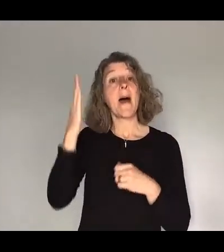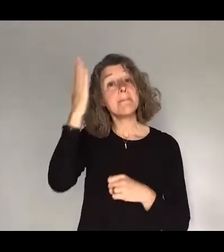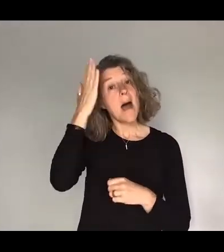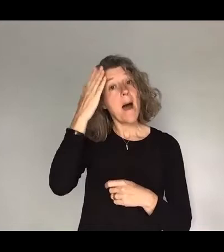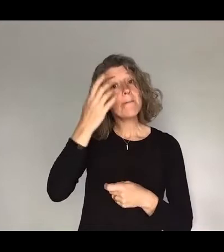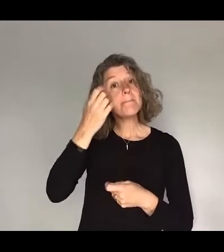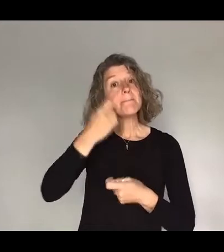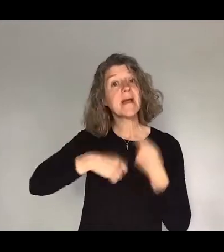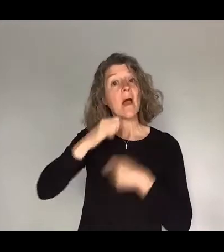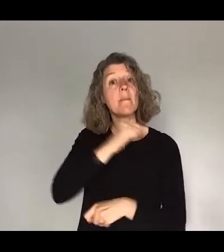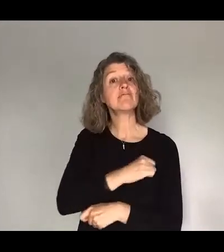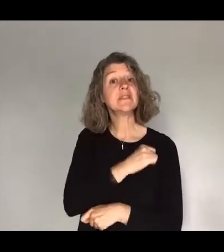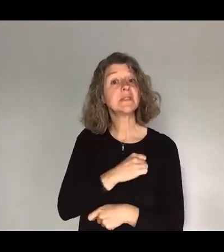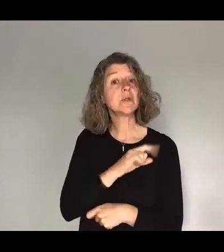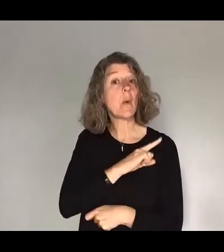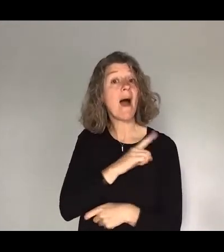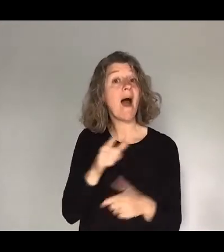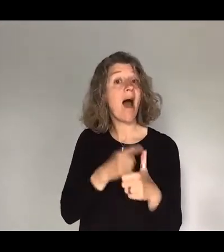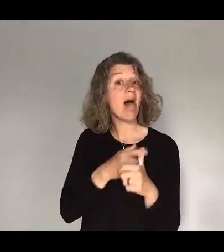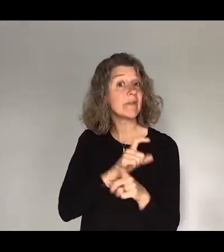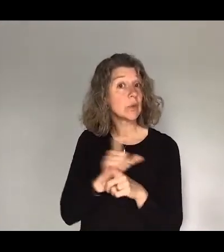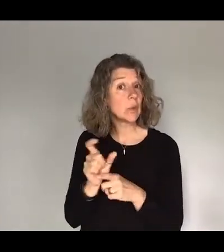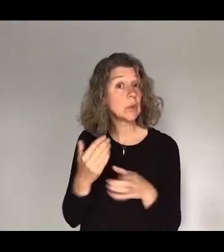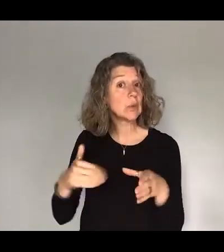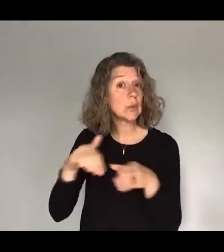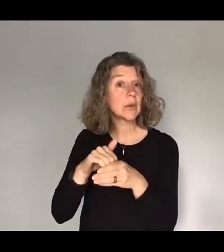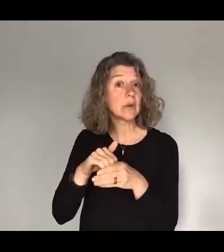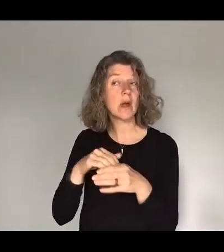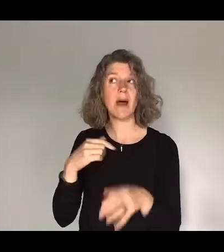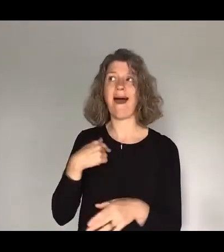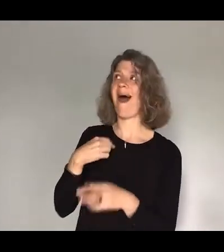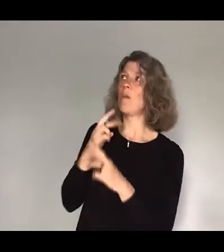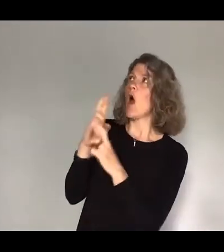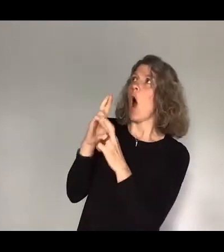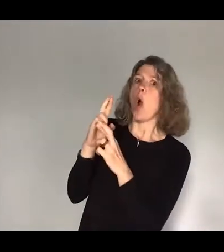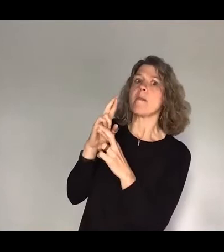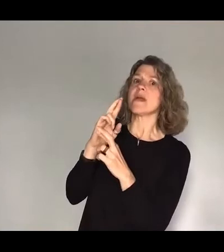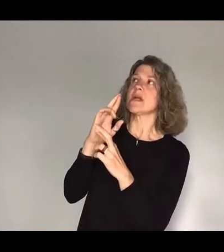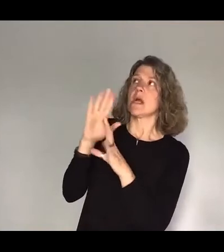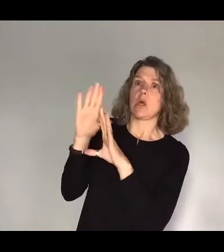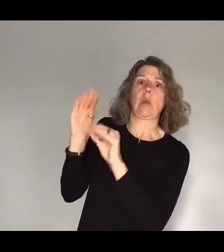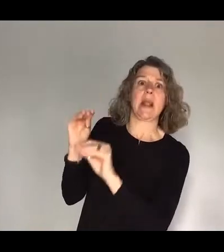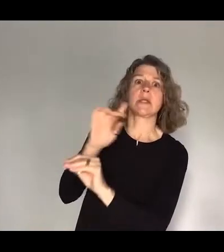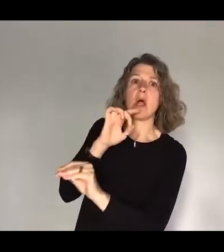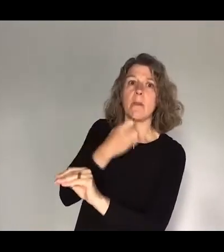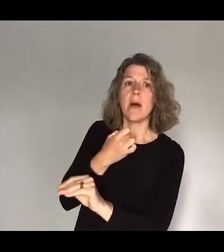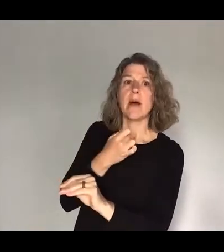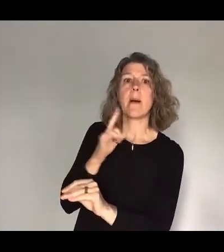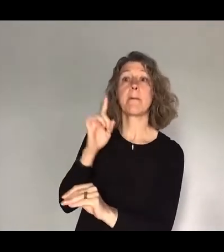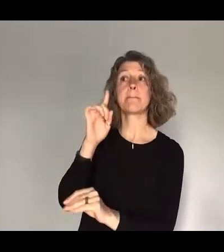pass and it didn't, obviously. The faith that she introduced me to, Jesus who she introduced